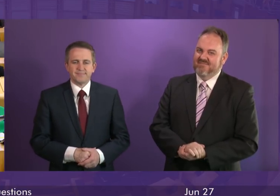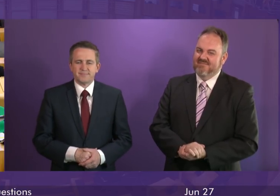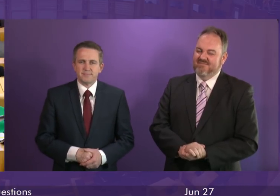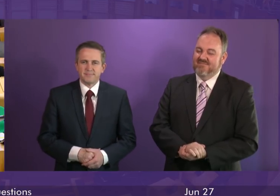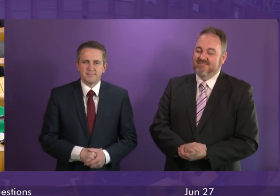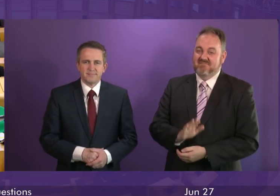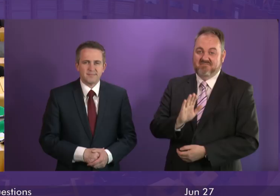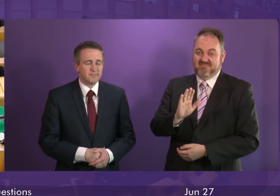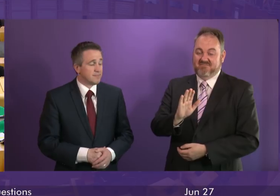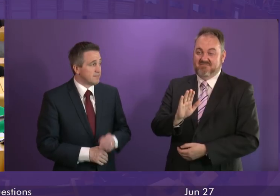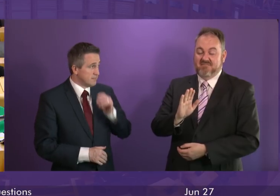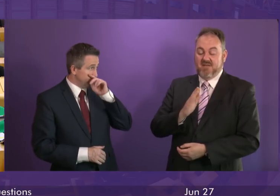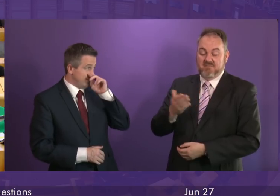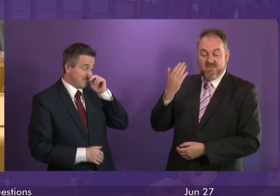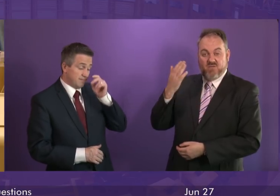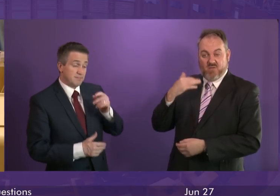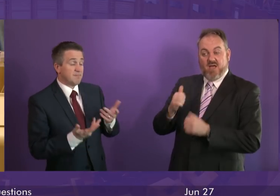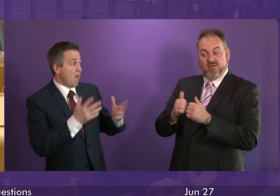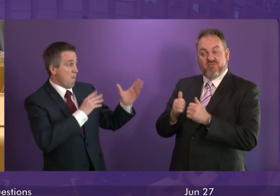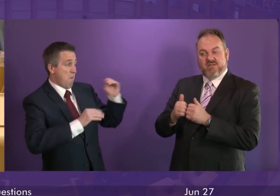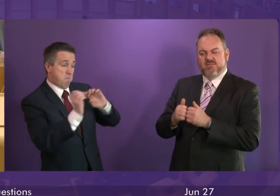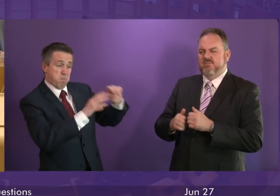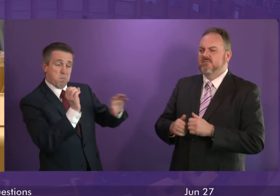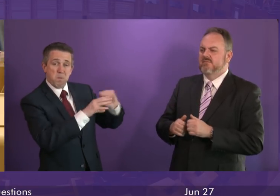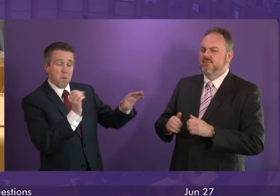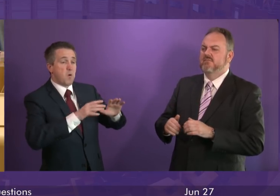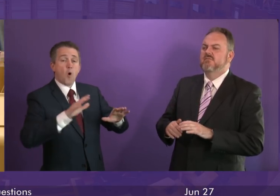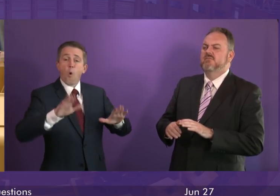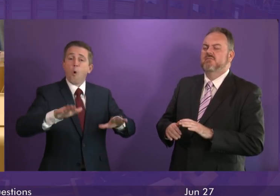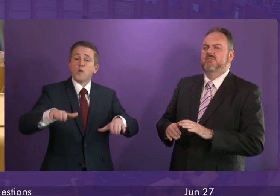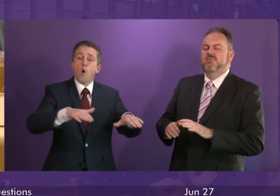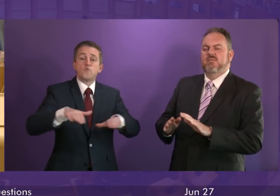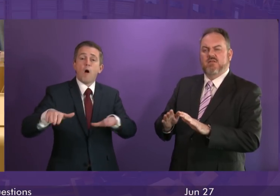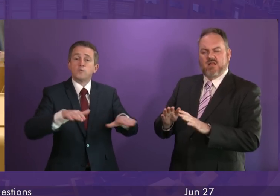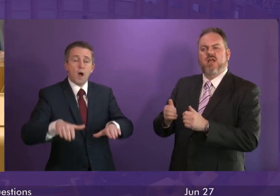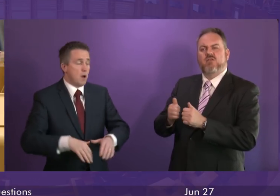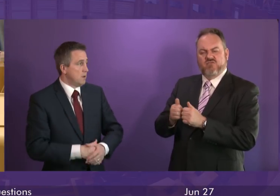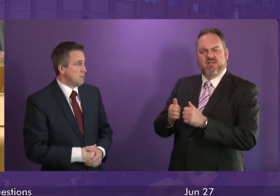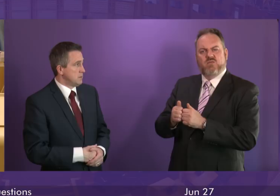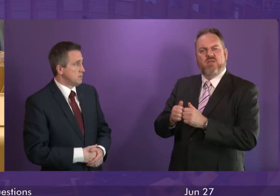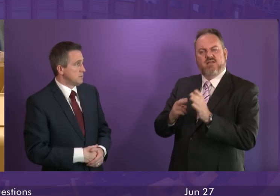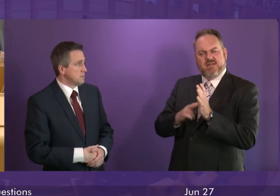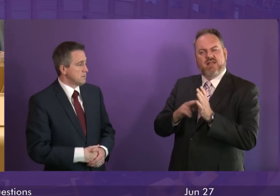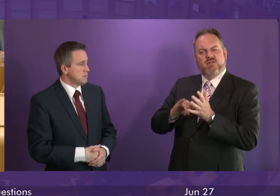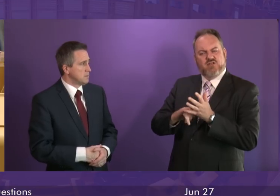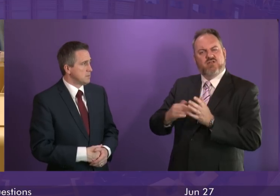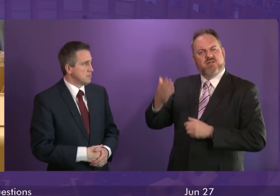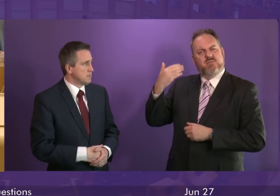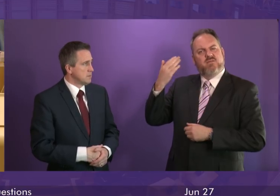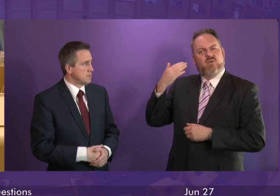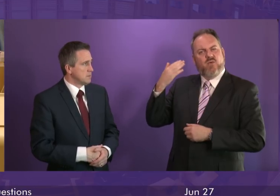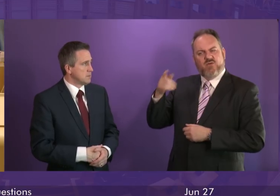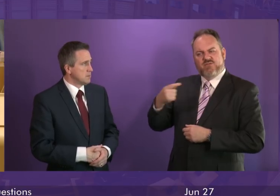I agreed with Nicola Sturgeon previously... Order, please. I agreed with Nicola Sturgeon previously when she